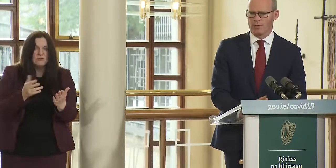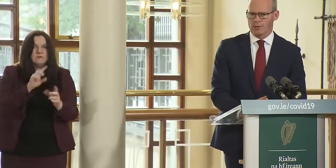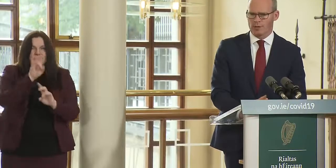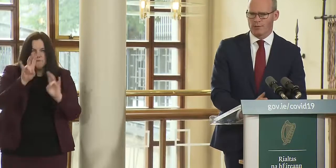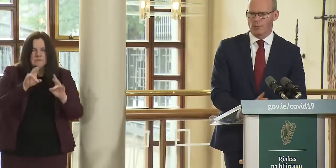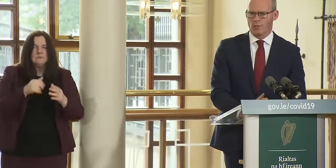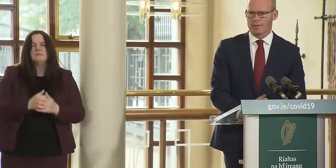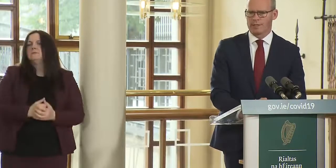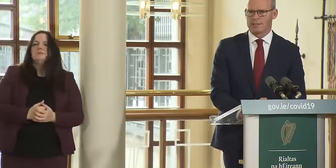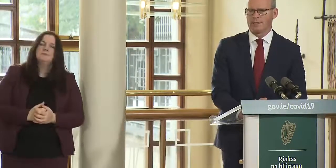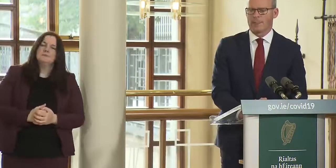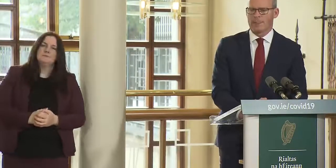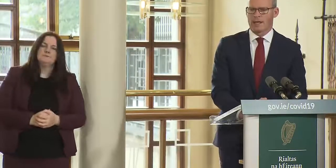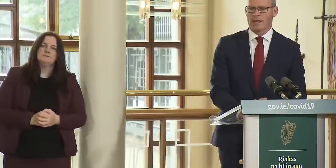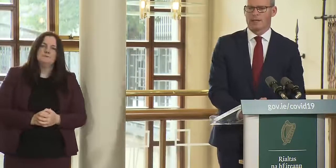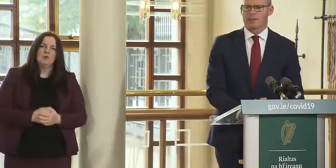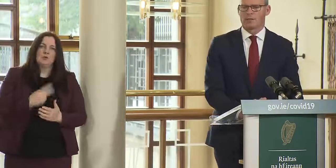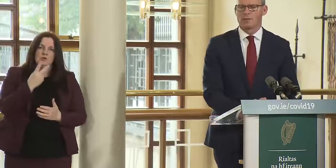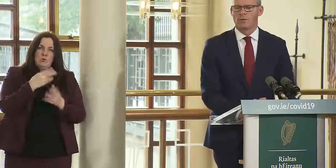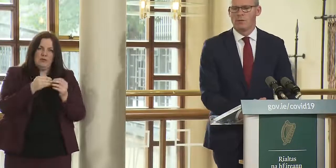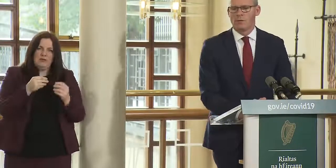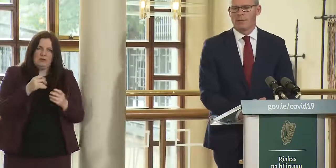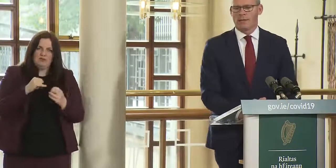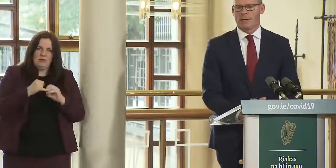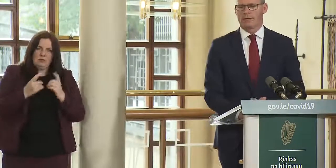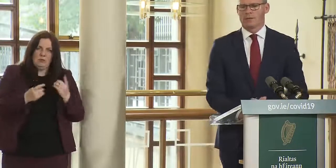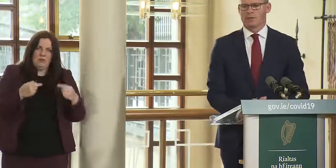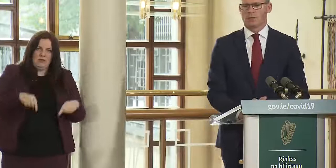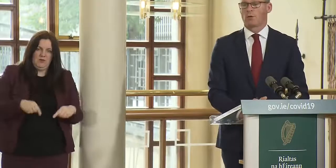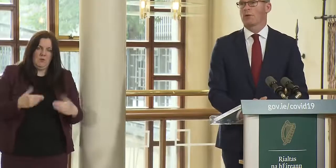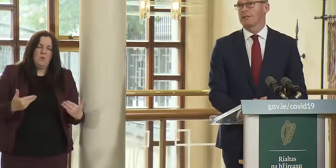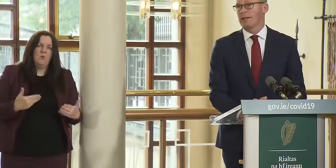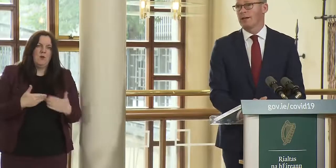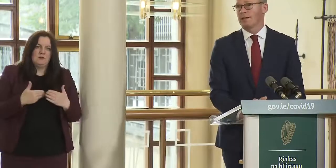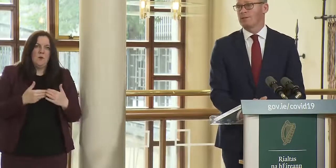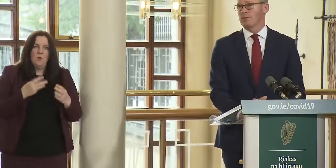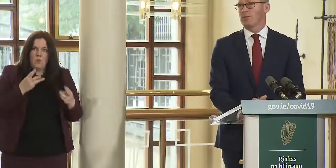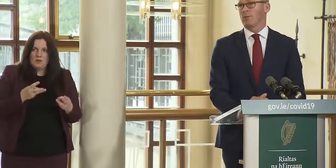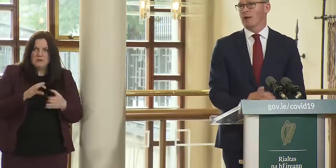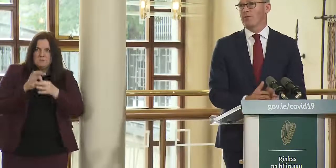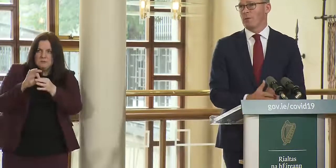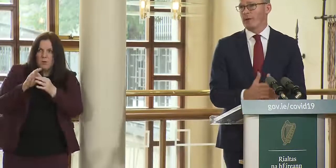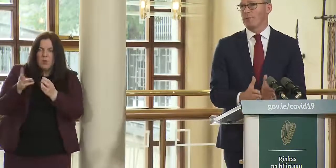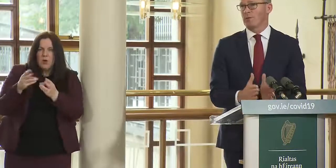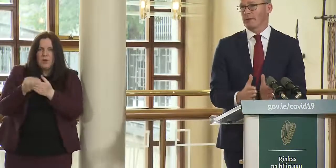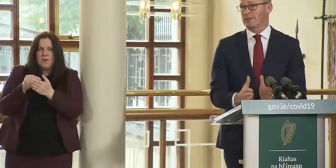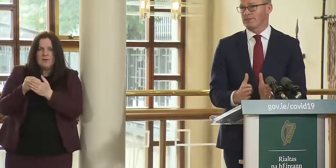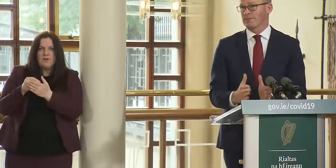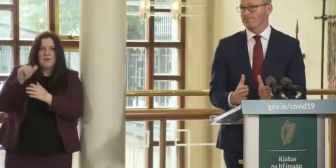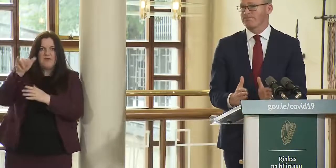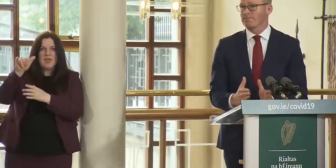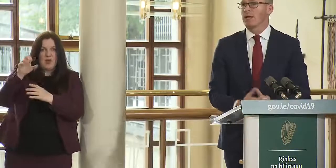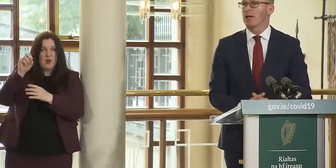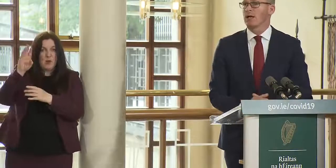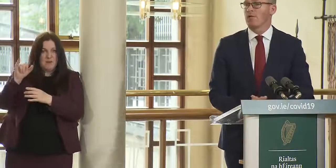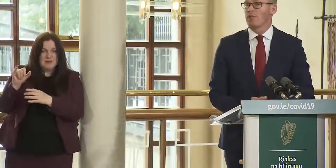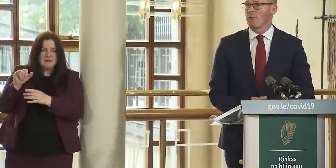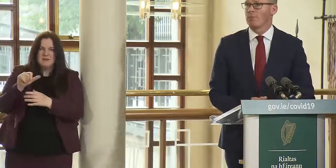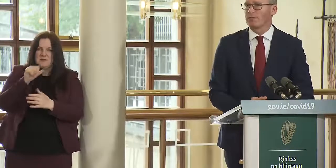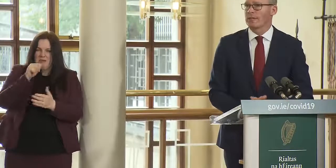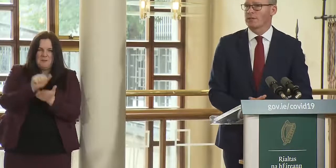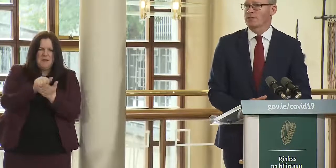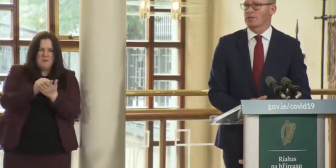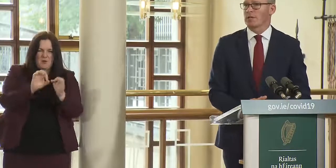we're trying to do here one is uh to uh to work with the airlines to move away from a paper-based uh